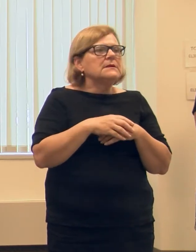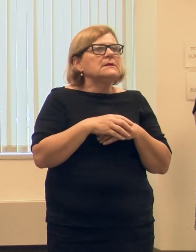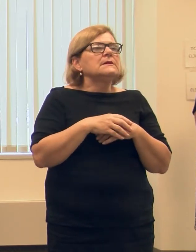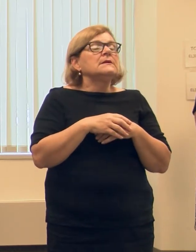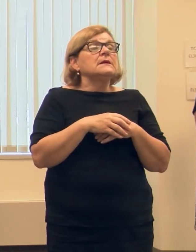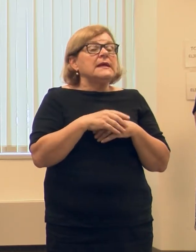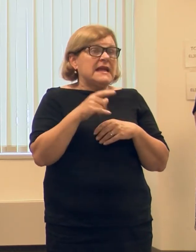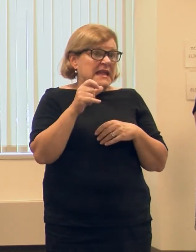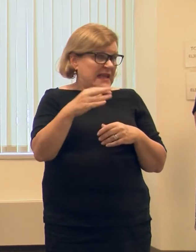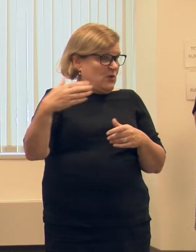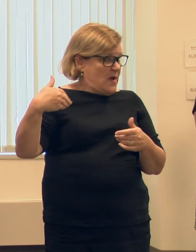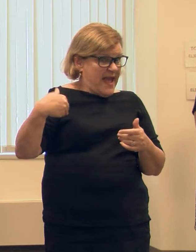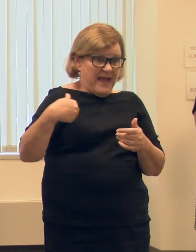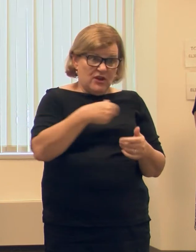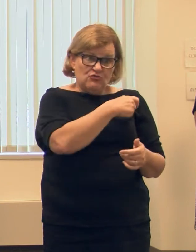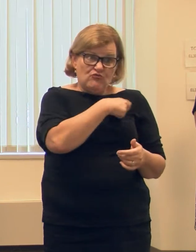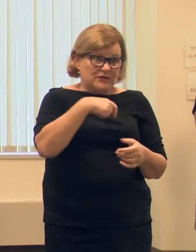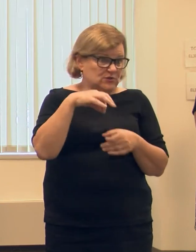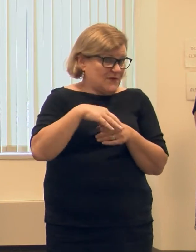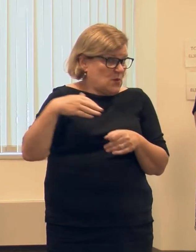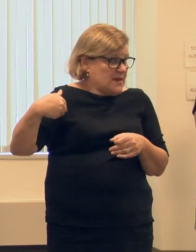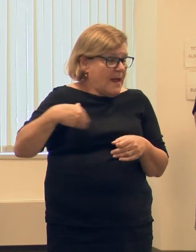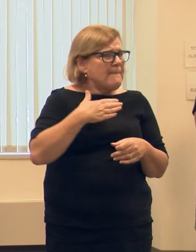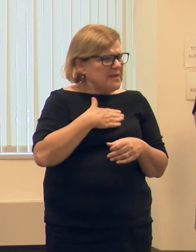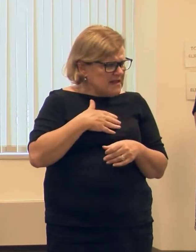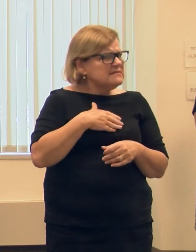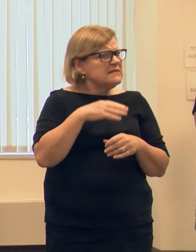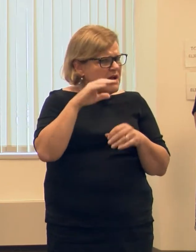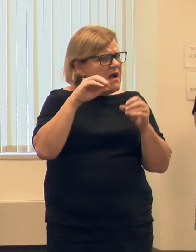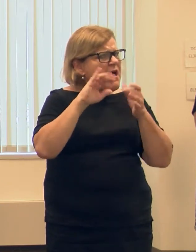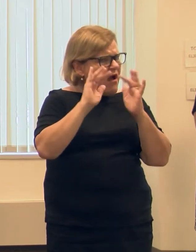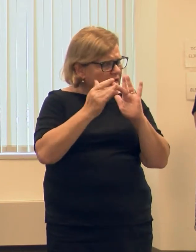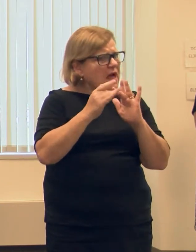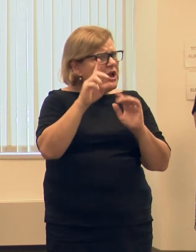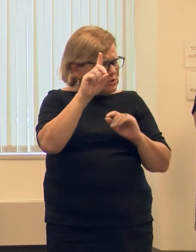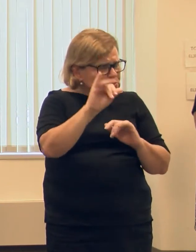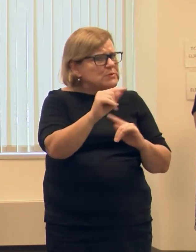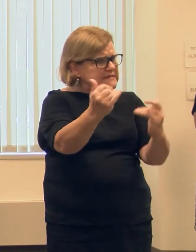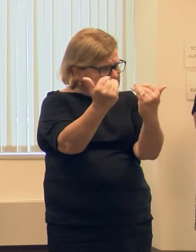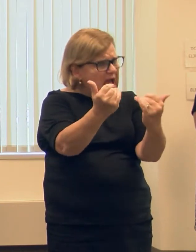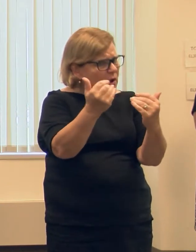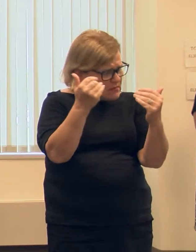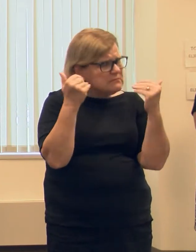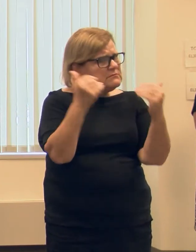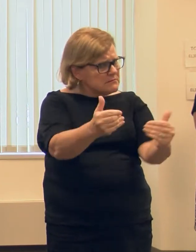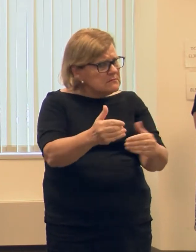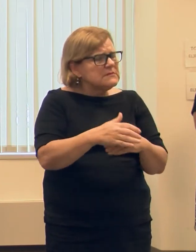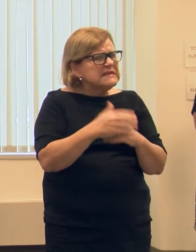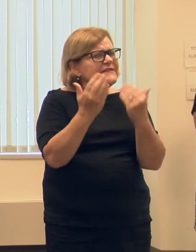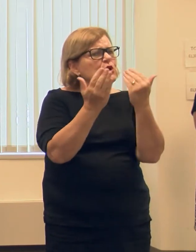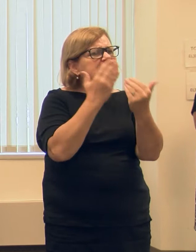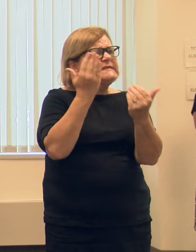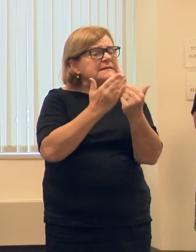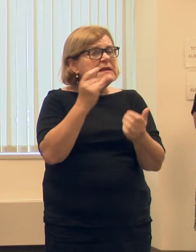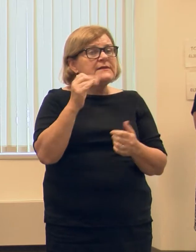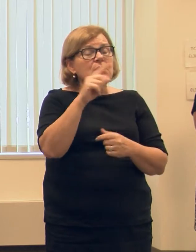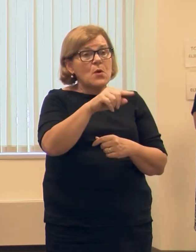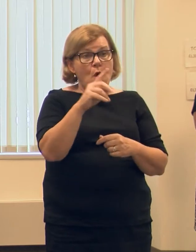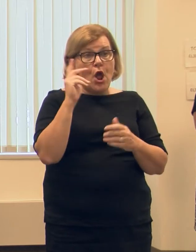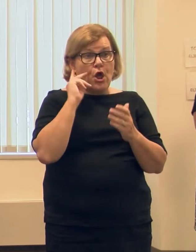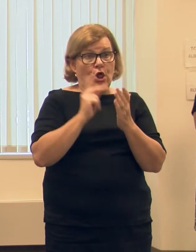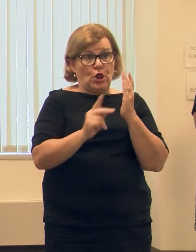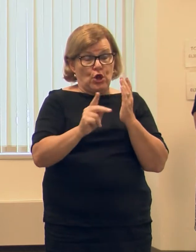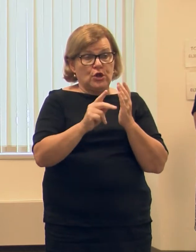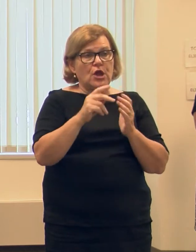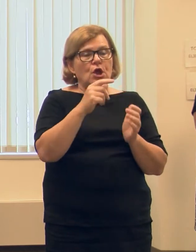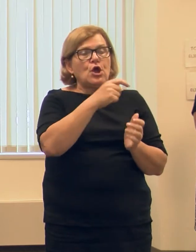way, if you haven't registered to vote yet, please go online and do so. Do it now, okay? It's very easy if you go to our Clerk